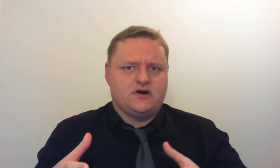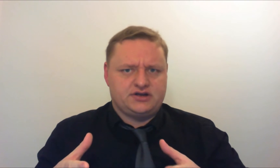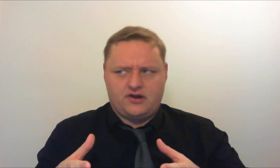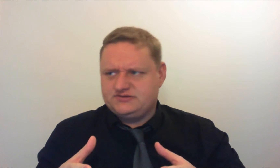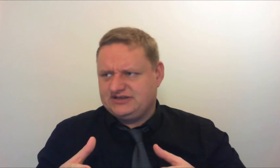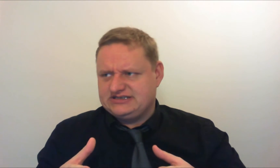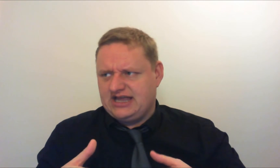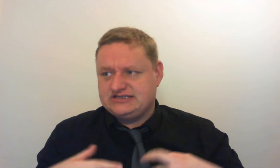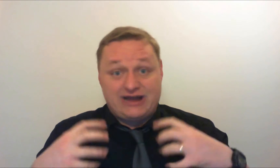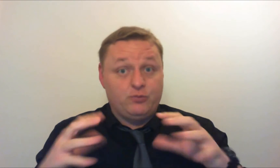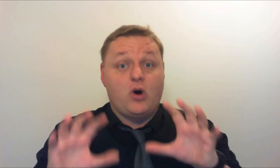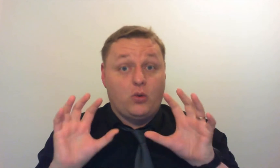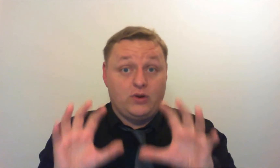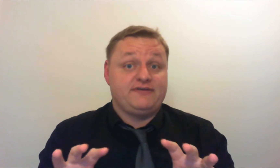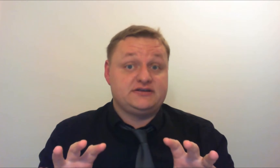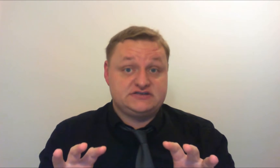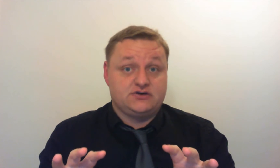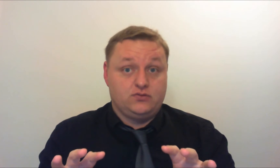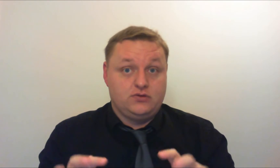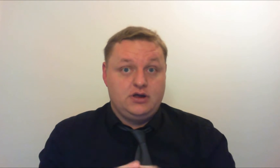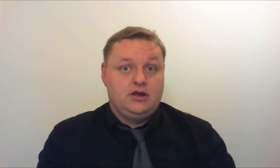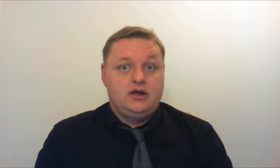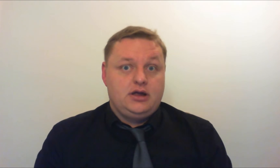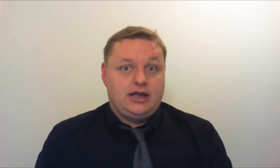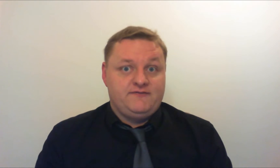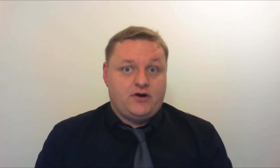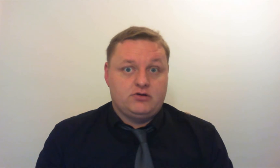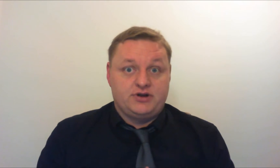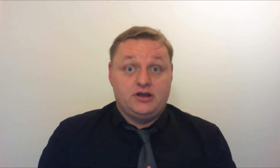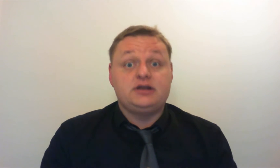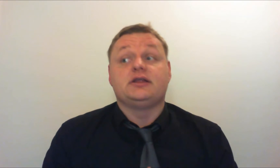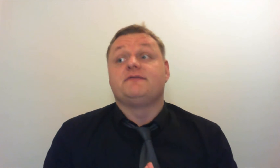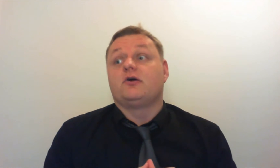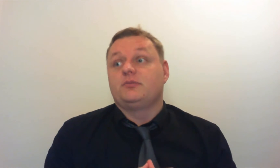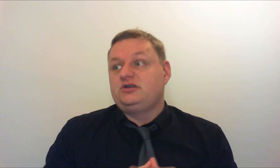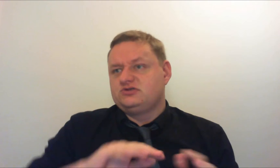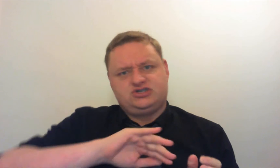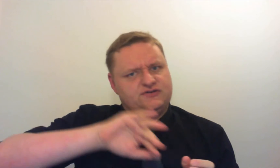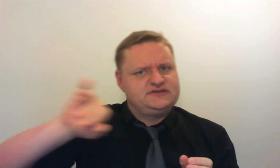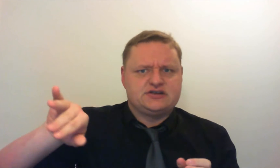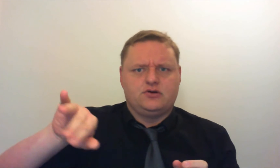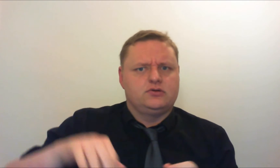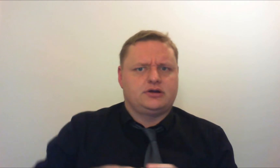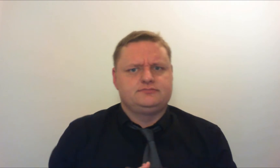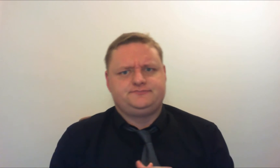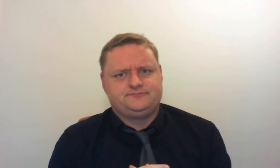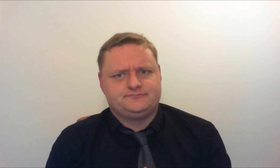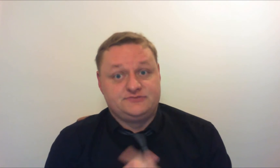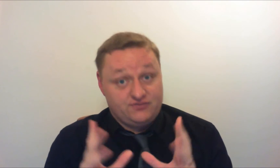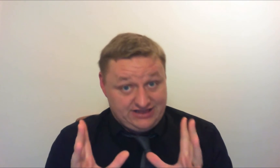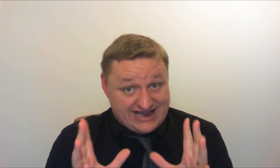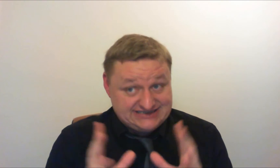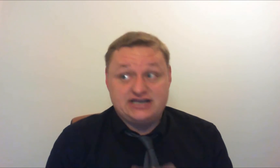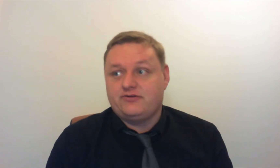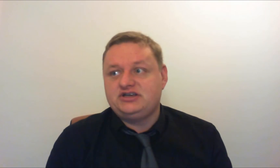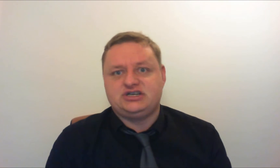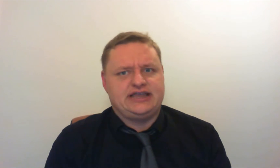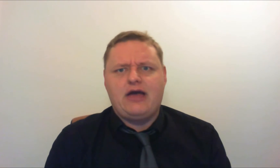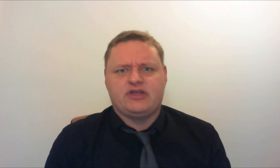who were diagnosed with dyslexia while within a school environment learning environment you just shove to the corner the last generation